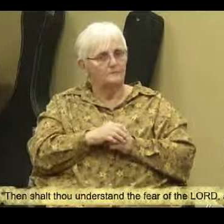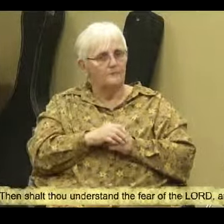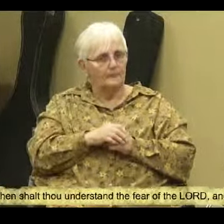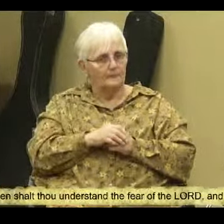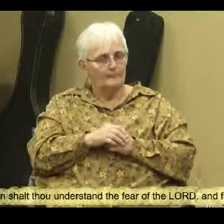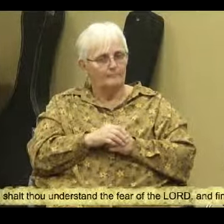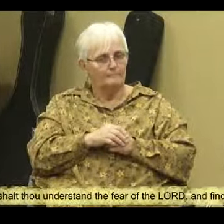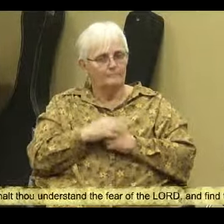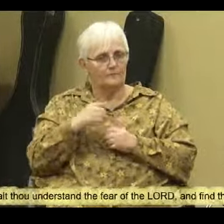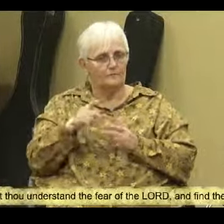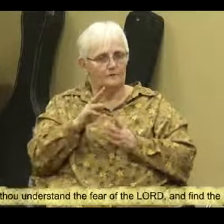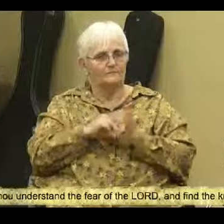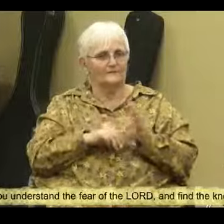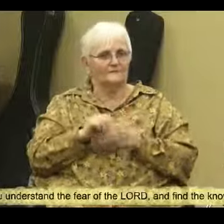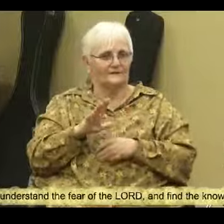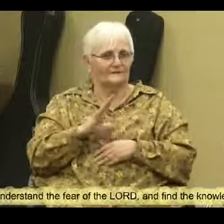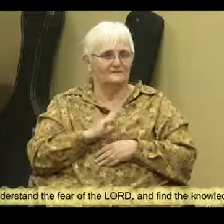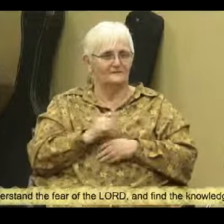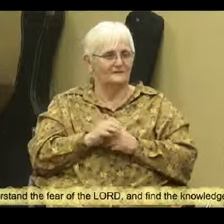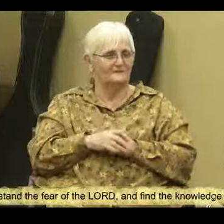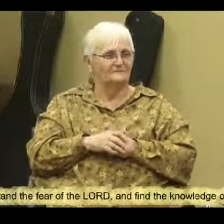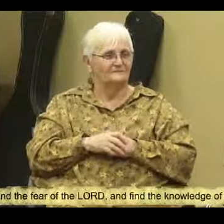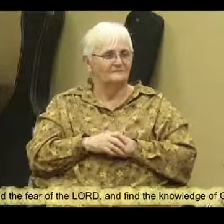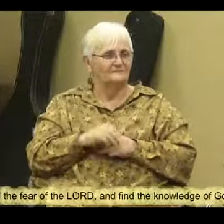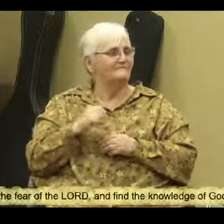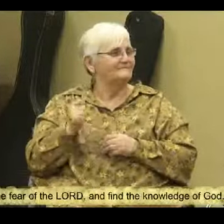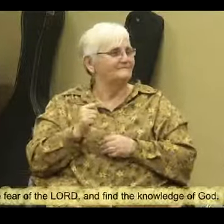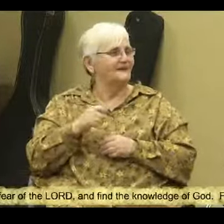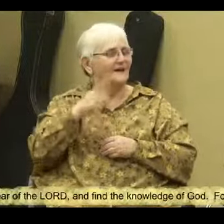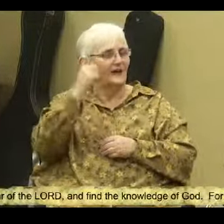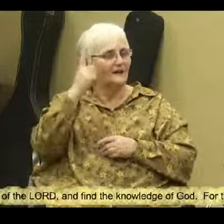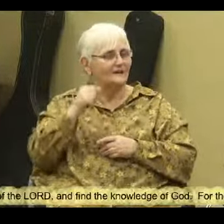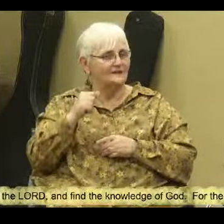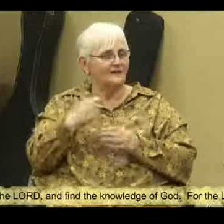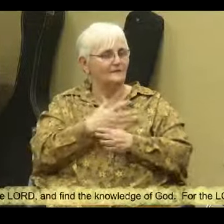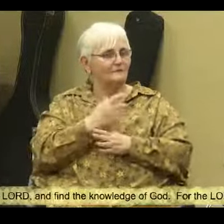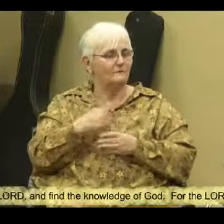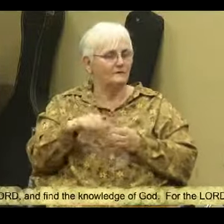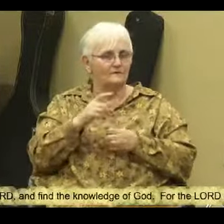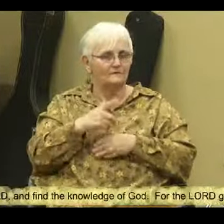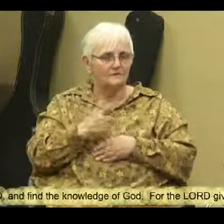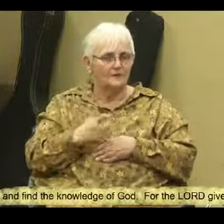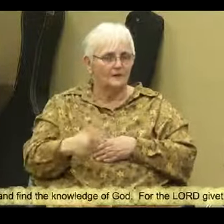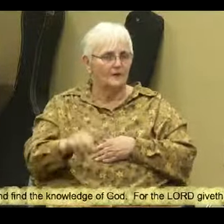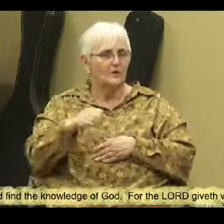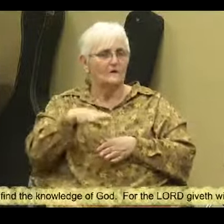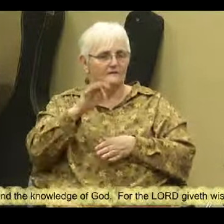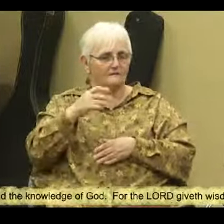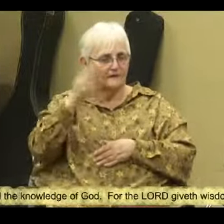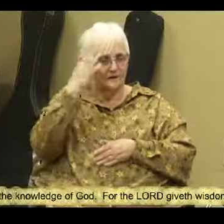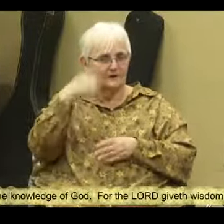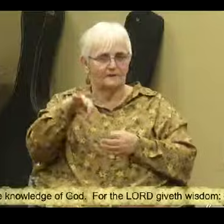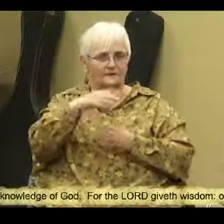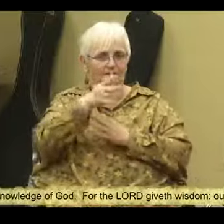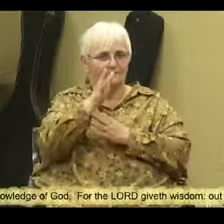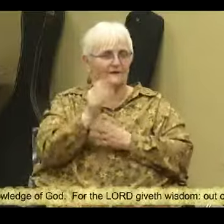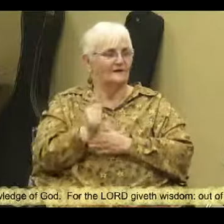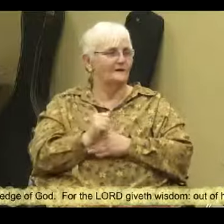I'll start in verse 5. Then you will understand the fear of the Lord, and find the knowledge of God. For the